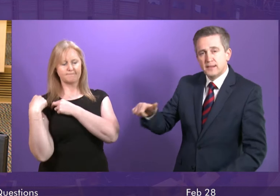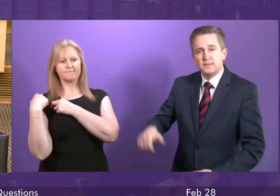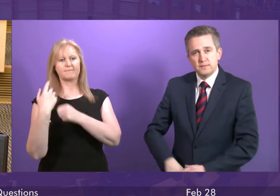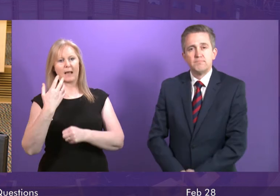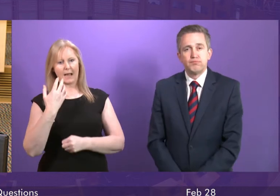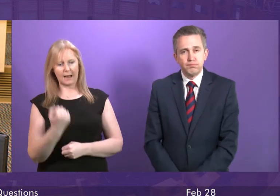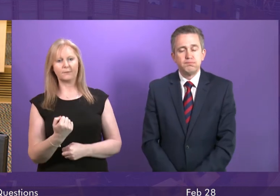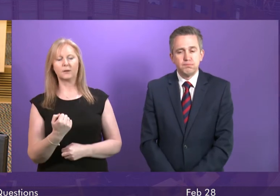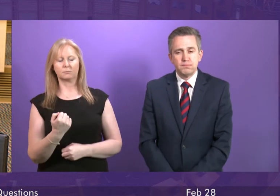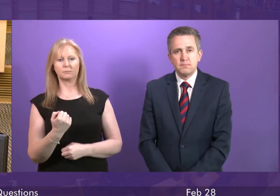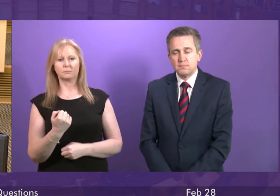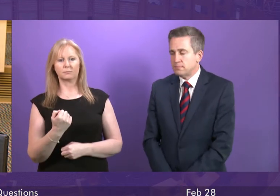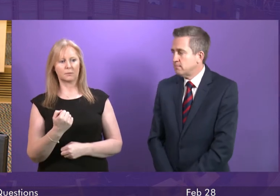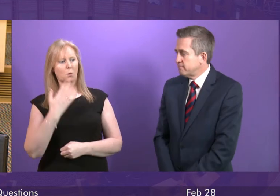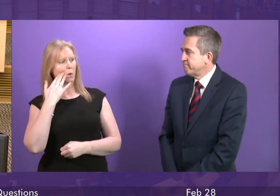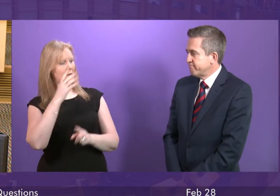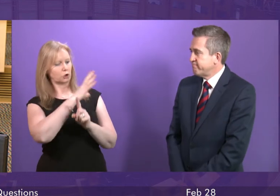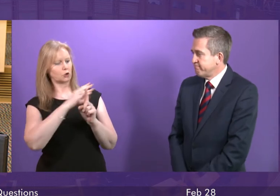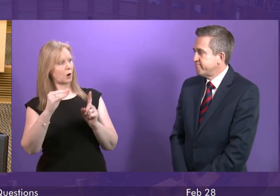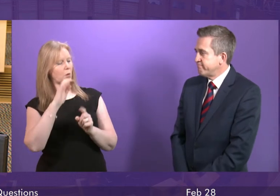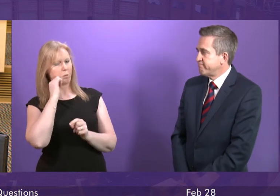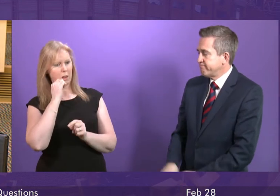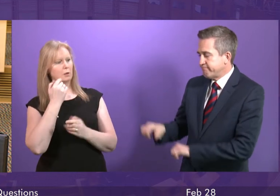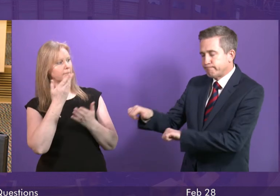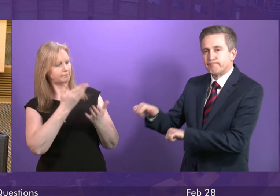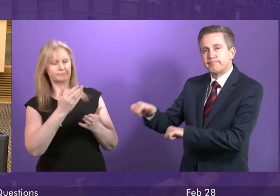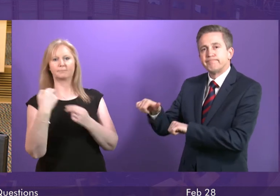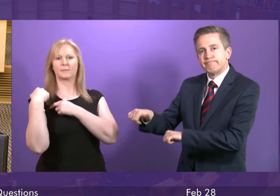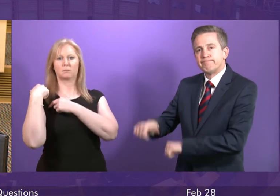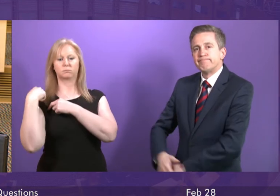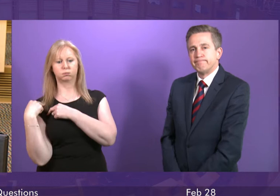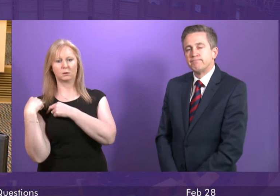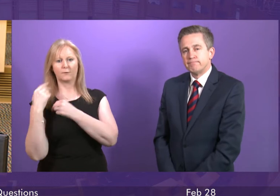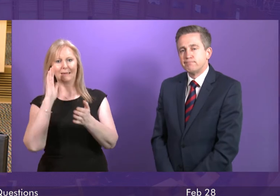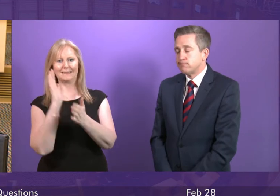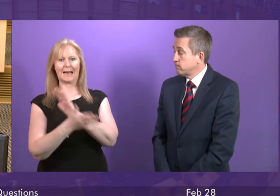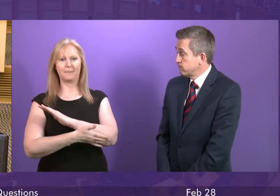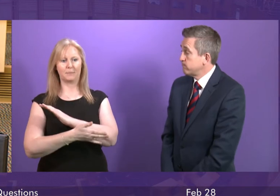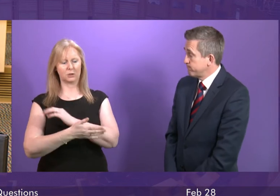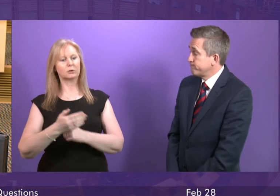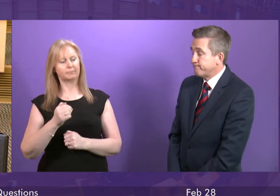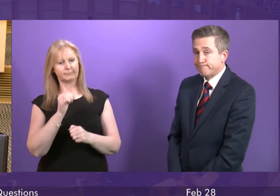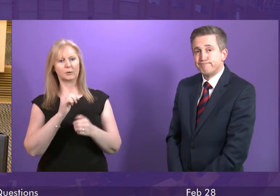When are the Tories going to take their responsibility for the damage they are doing to our National Health Service?